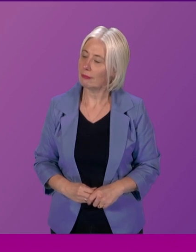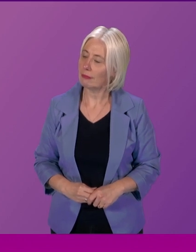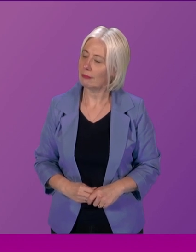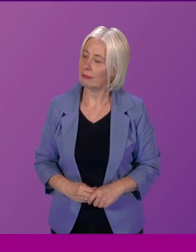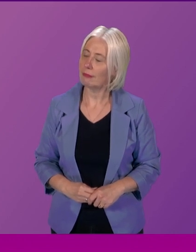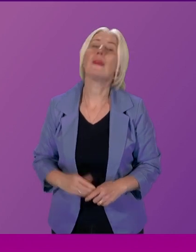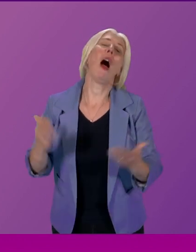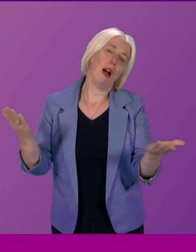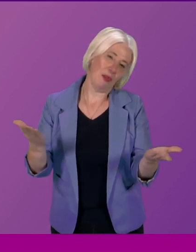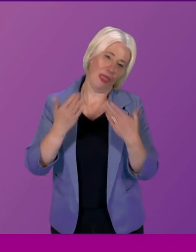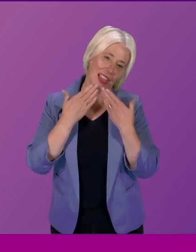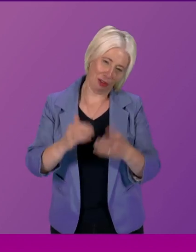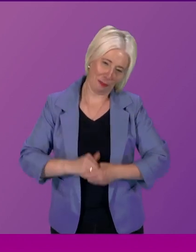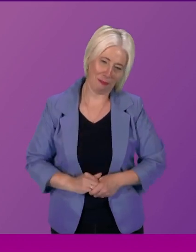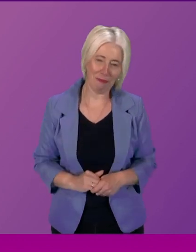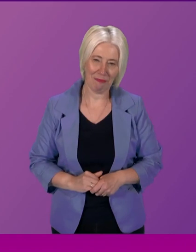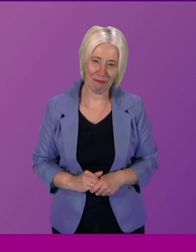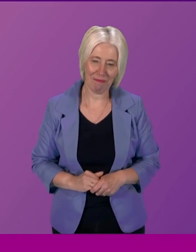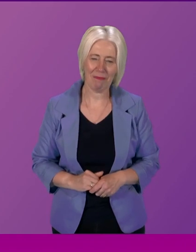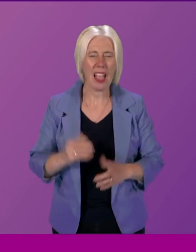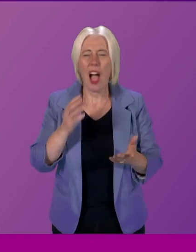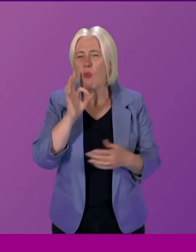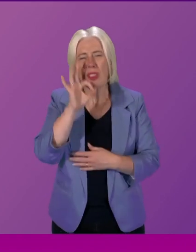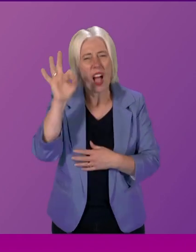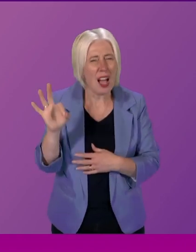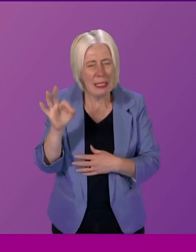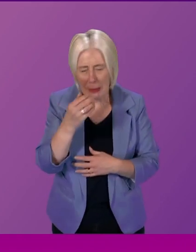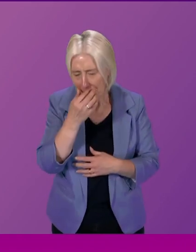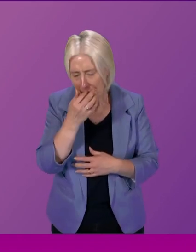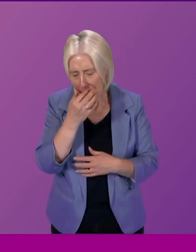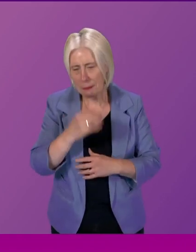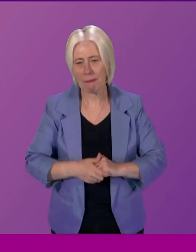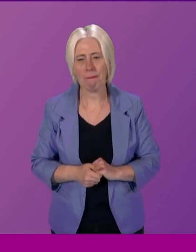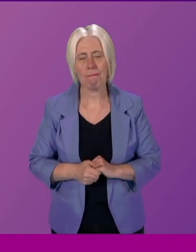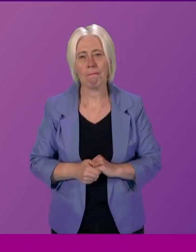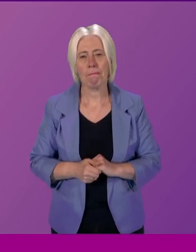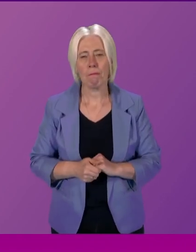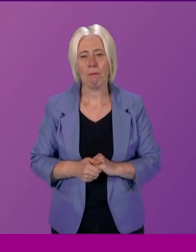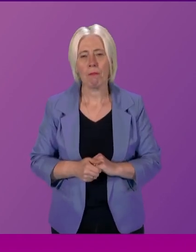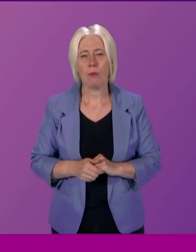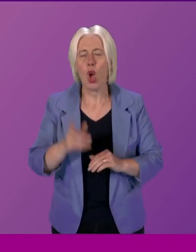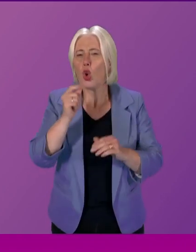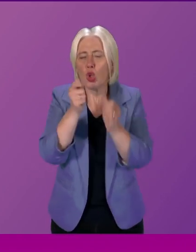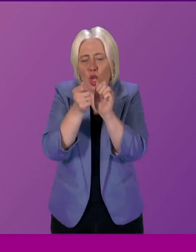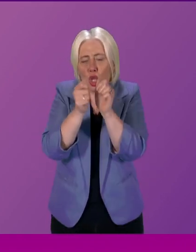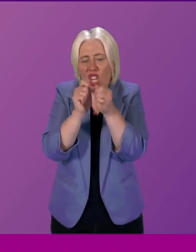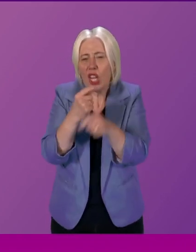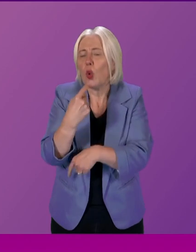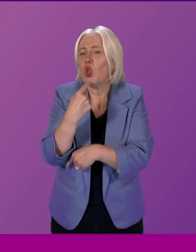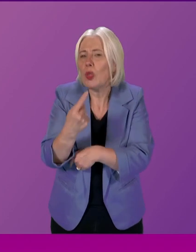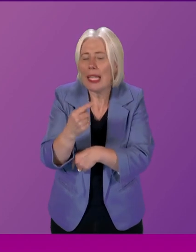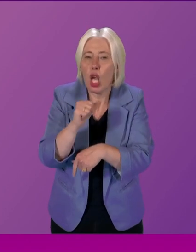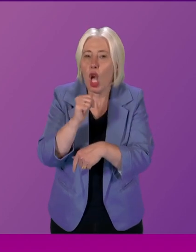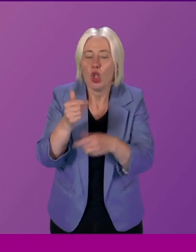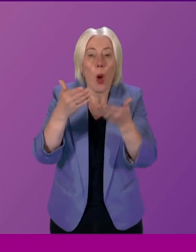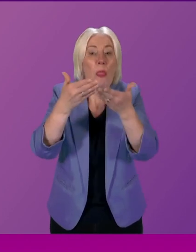Thank you thank you I was just going to ask if my colleague would rephrase that slightly there is not the